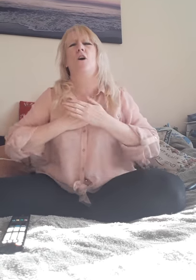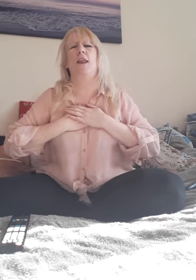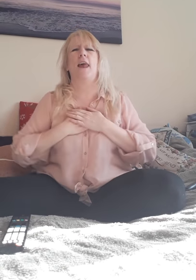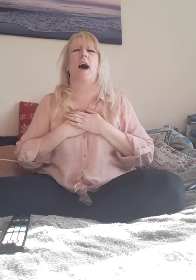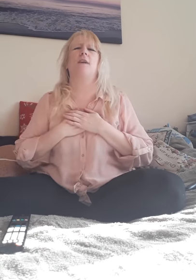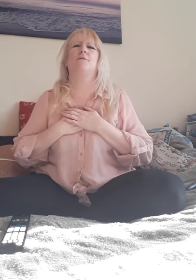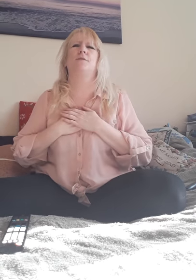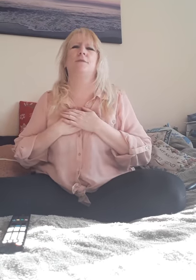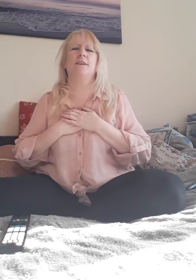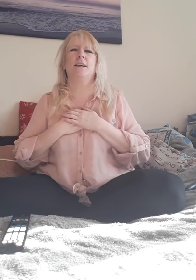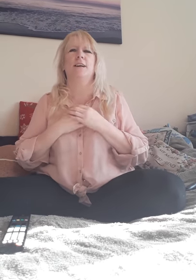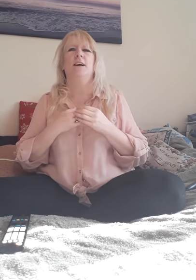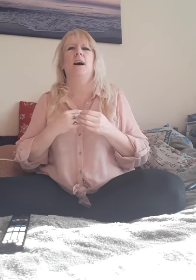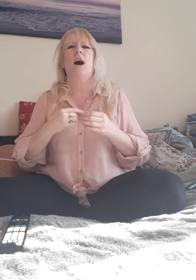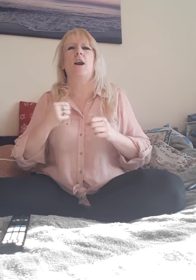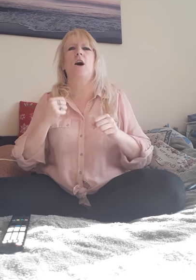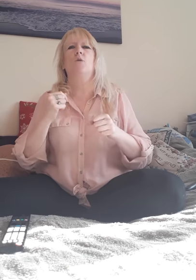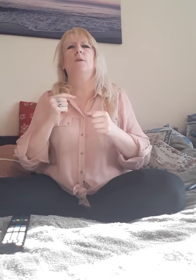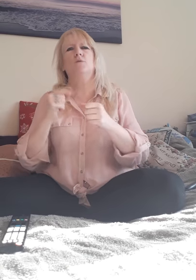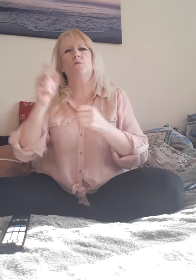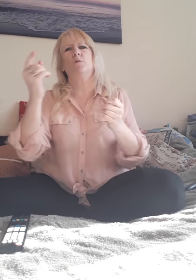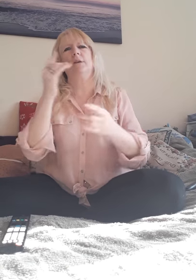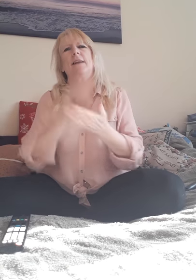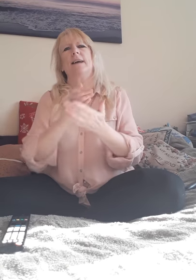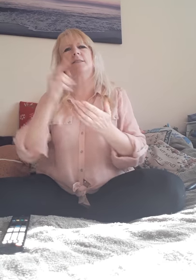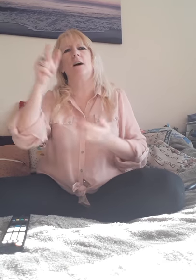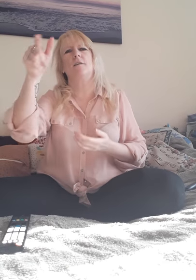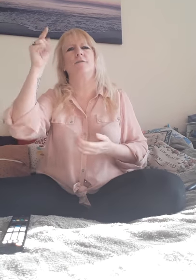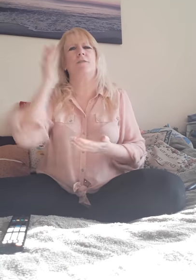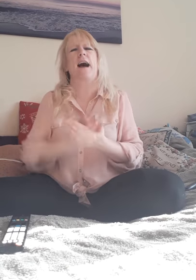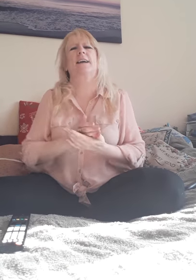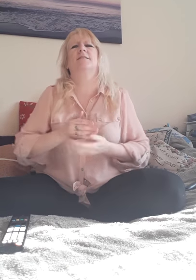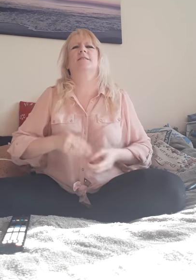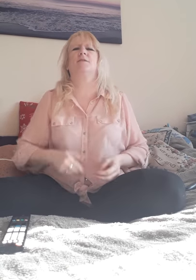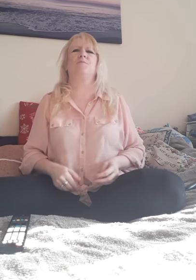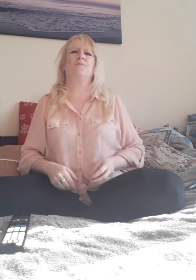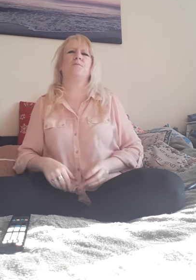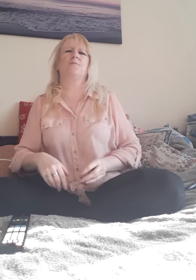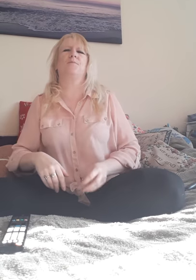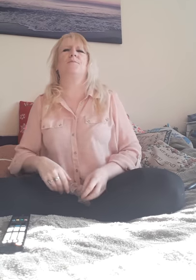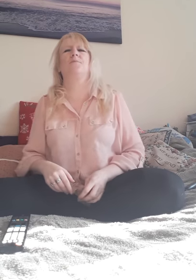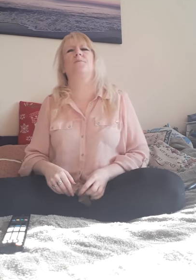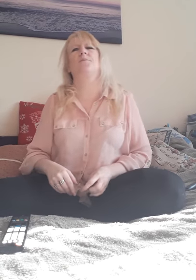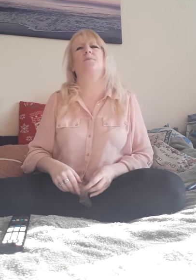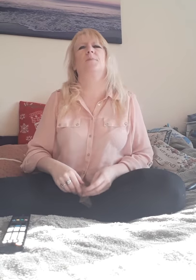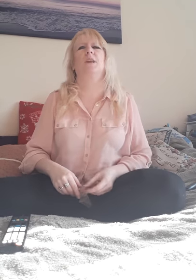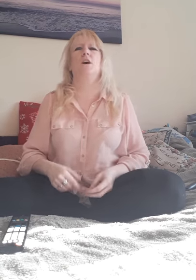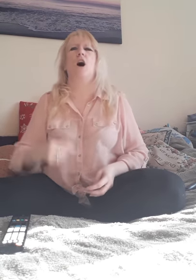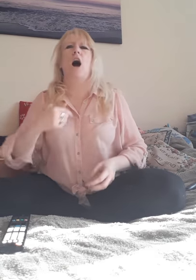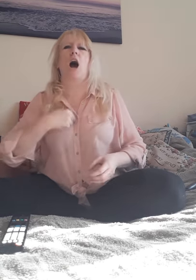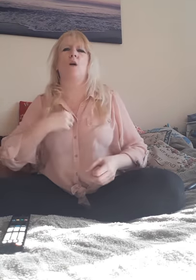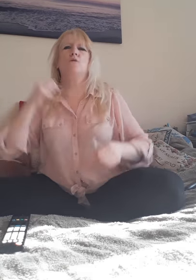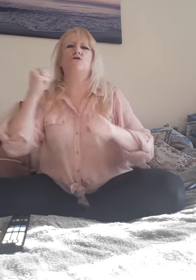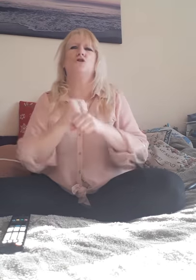love, anything you've been dreaming of, but I won't do